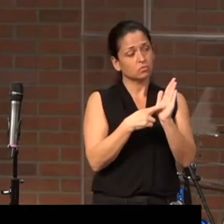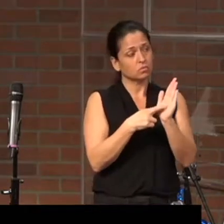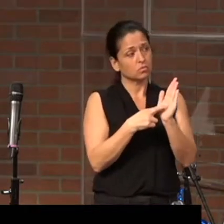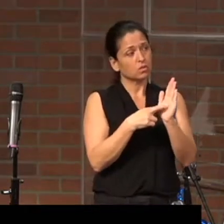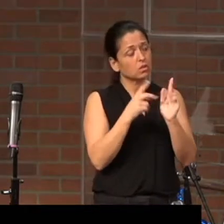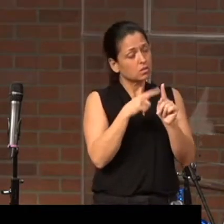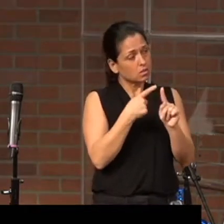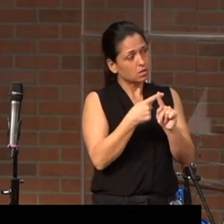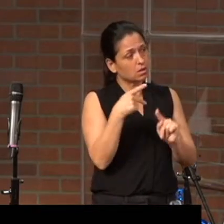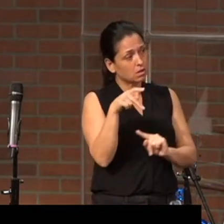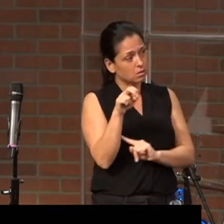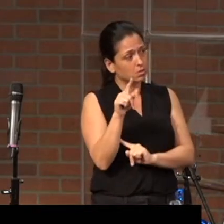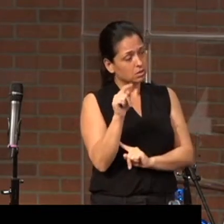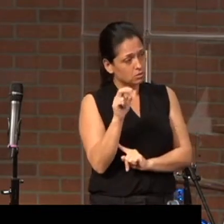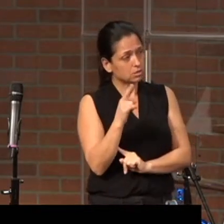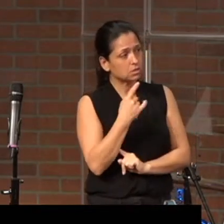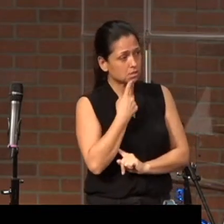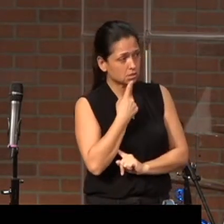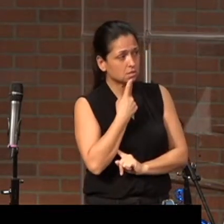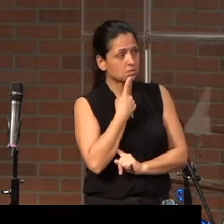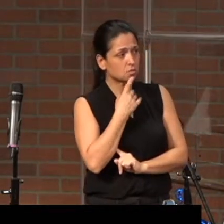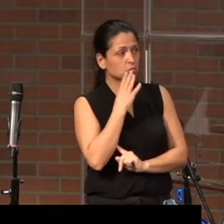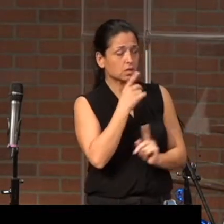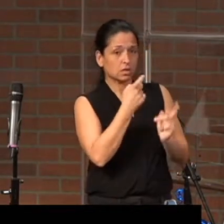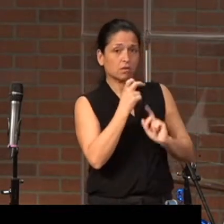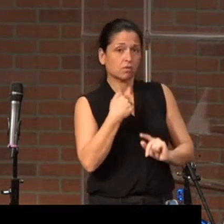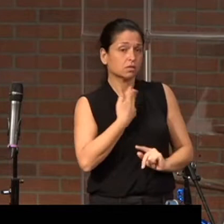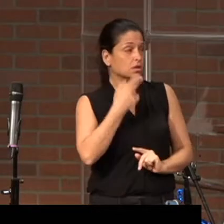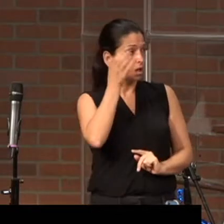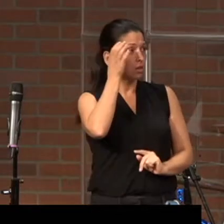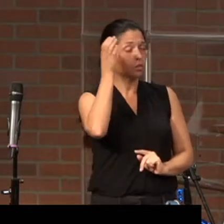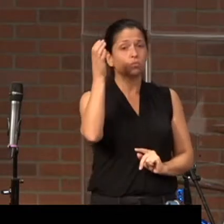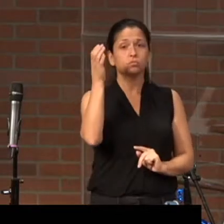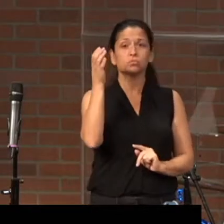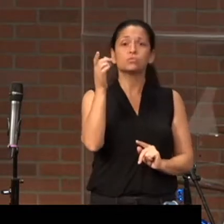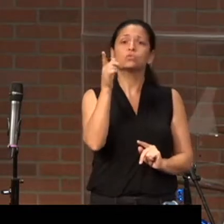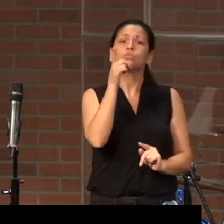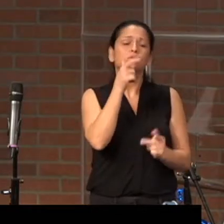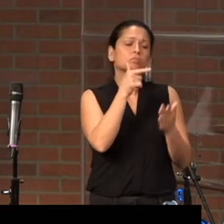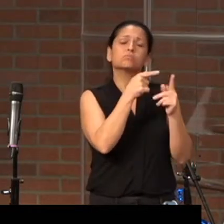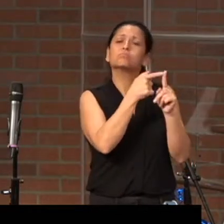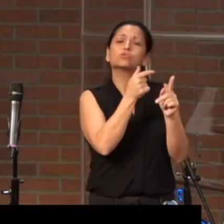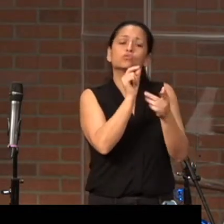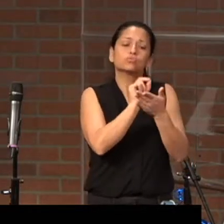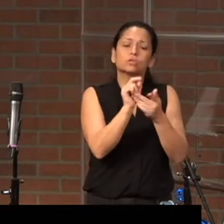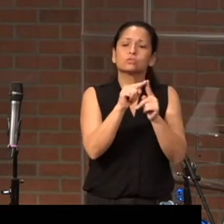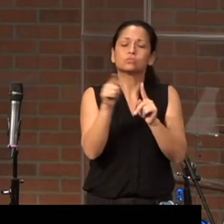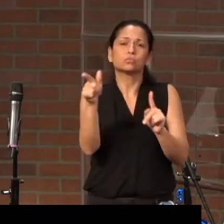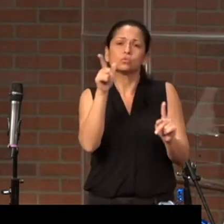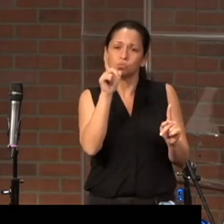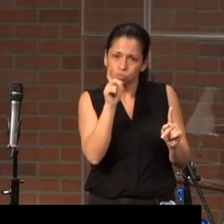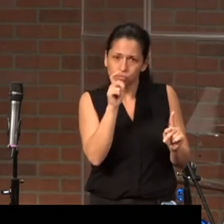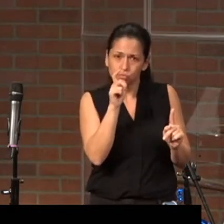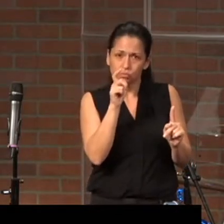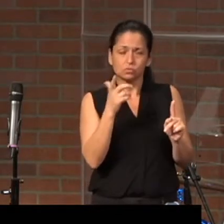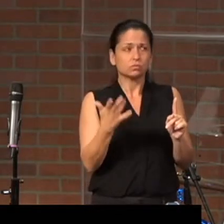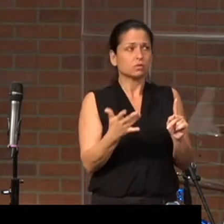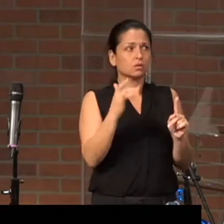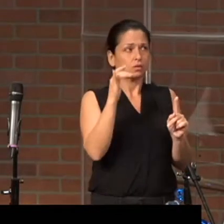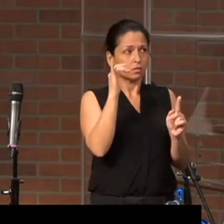Then Peter says, he's going to give us a clue as to who he's writing to. This letter is written